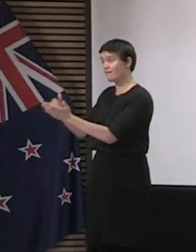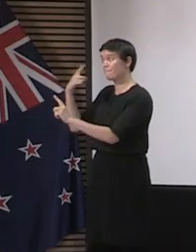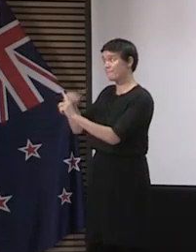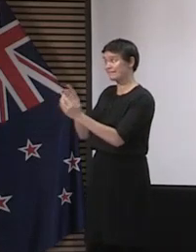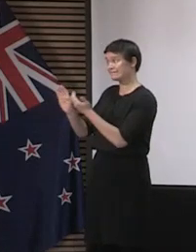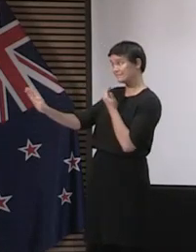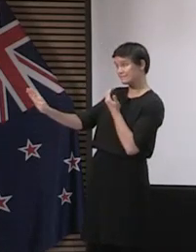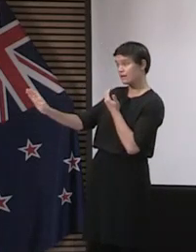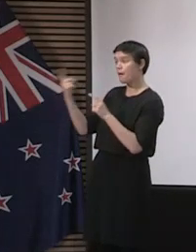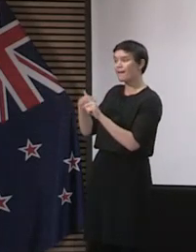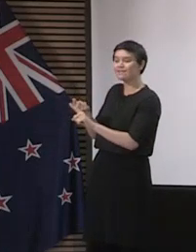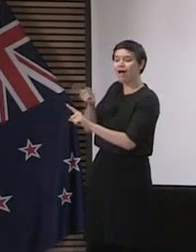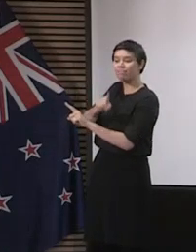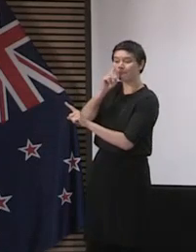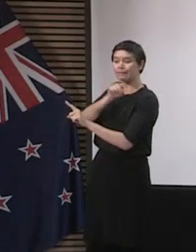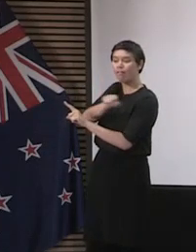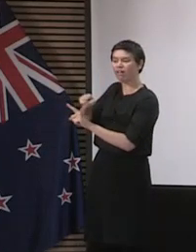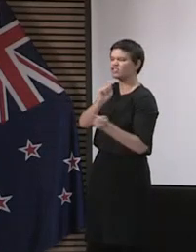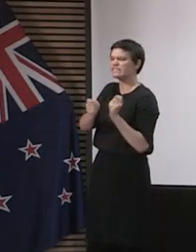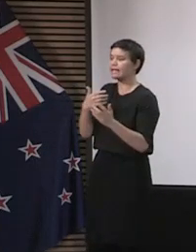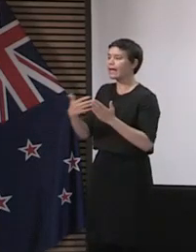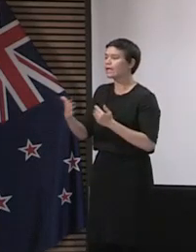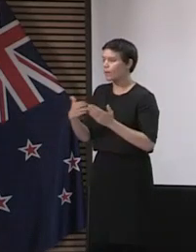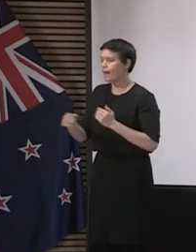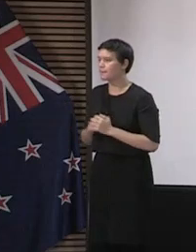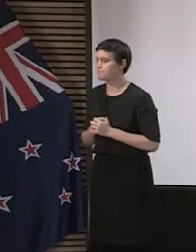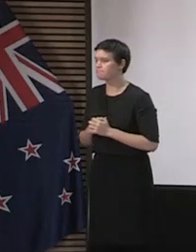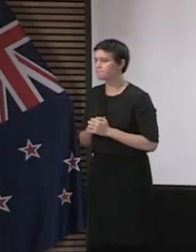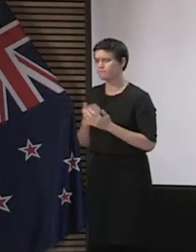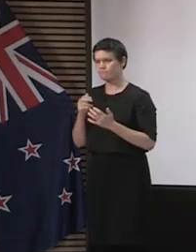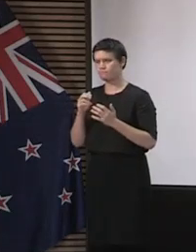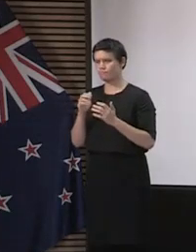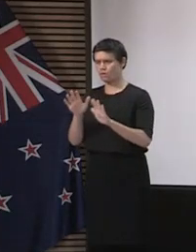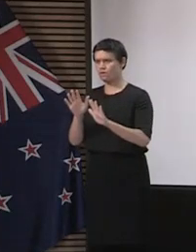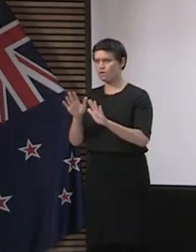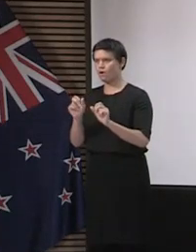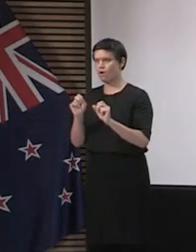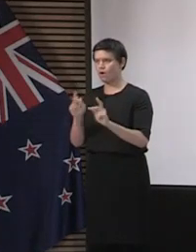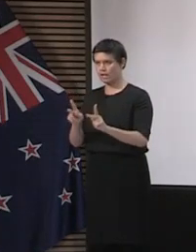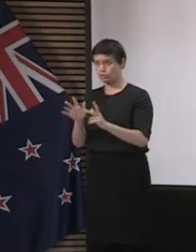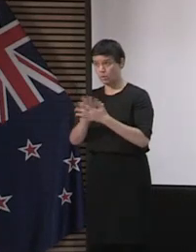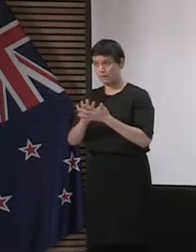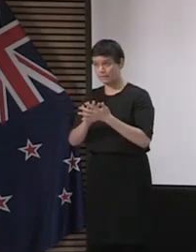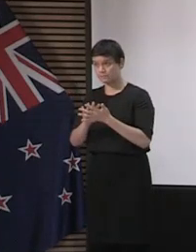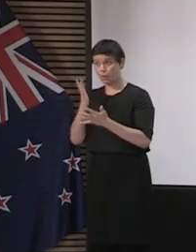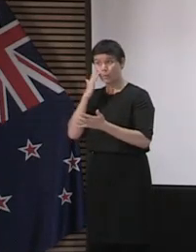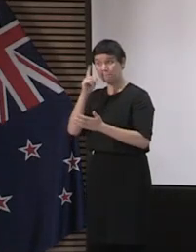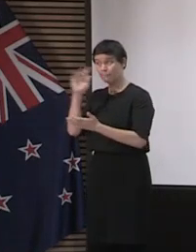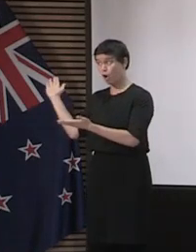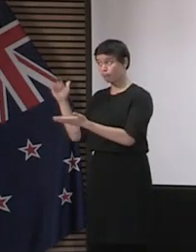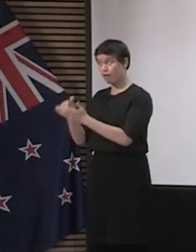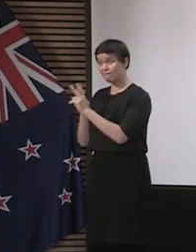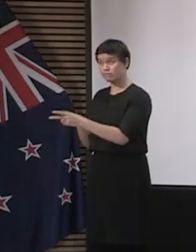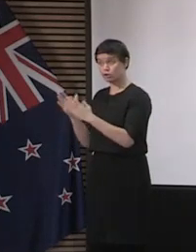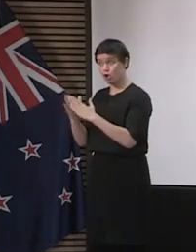patients who are still on the ward and are thinking about going back into the rest homes, you're saying at the moment the solution is isolation for 14 days